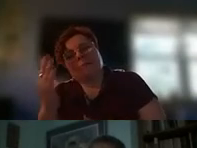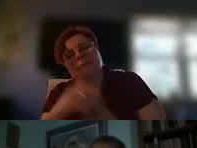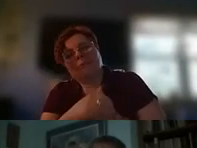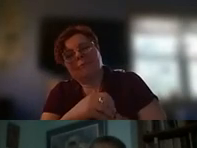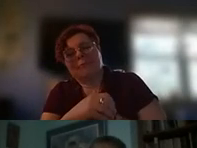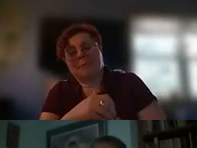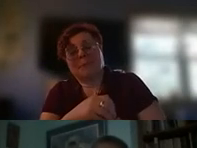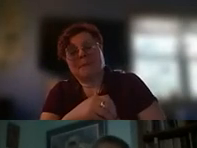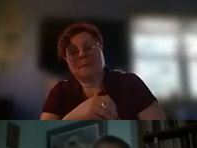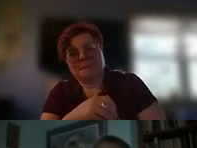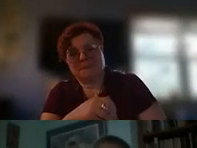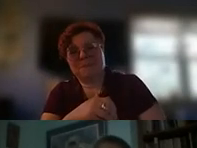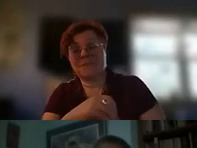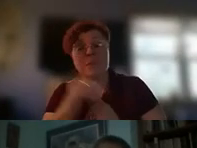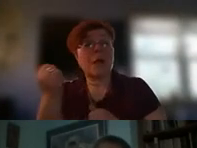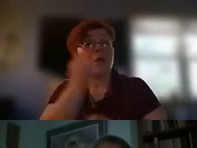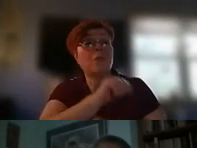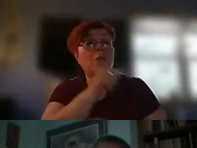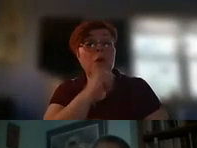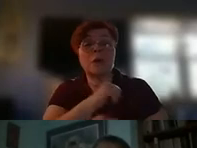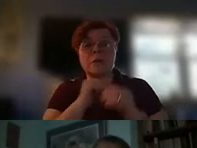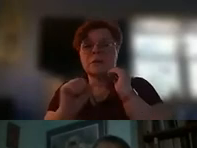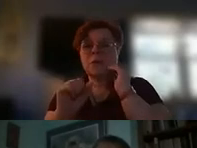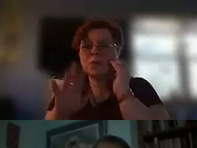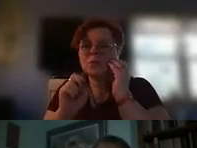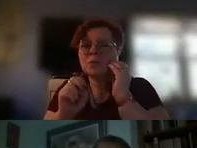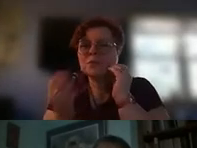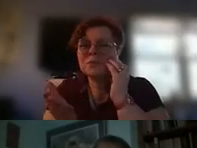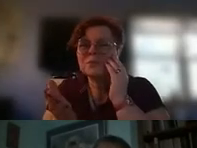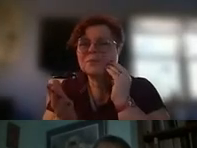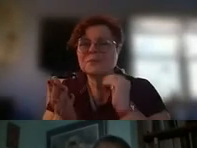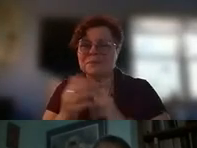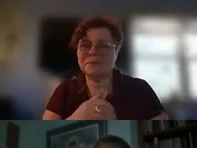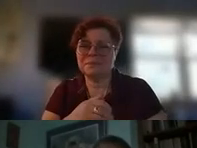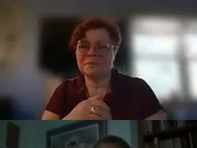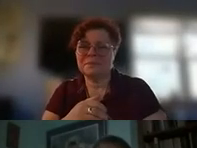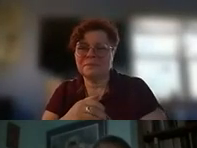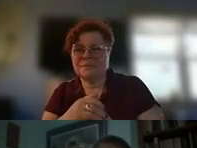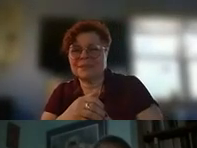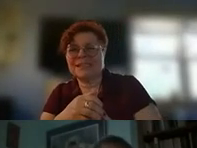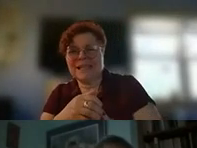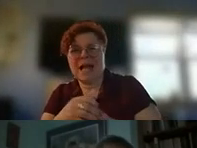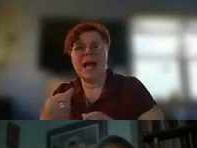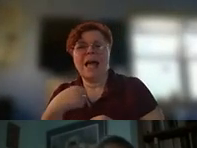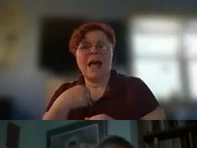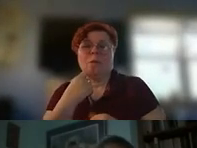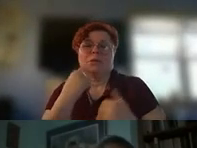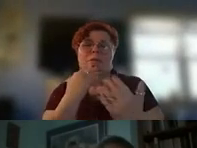is there anybody else yes i was just a thank you all they were just